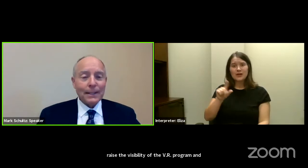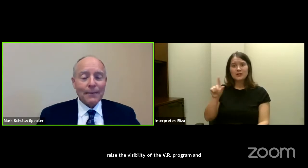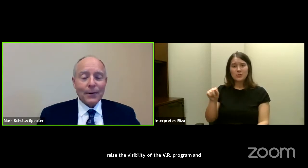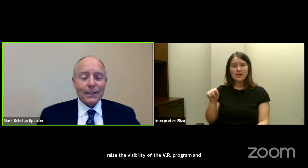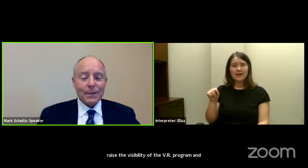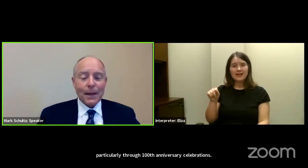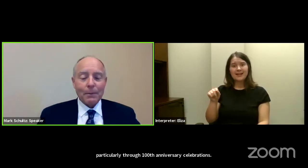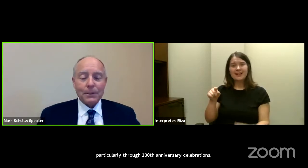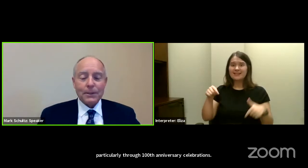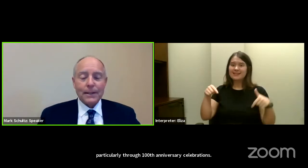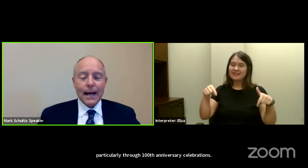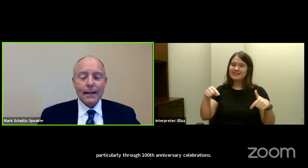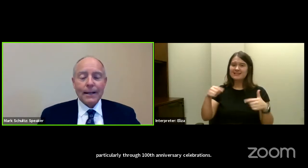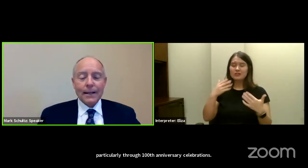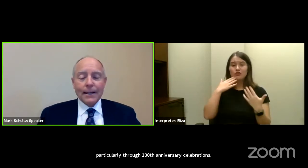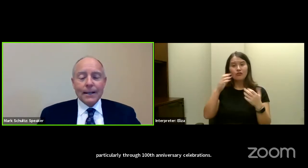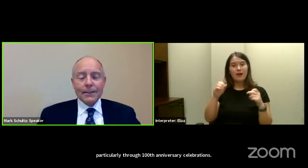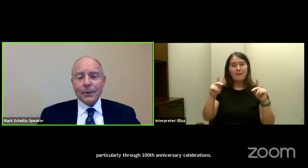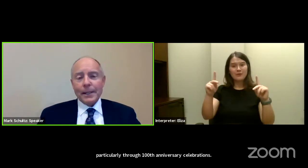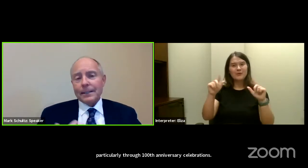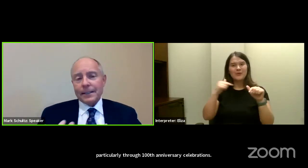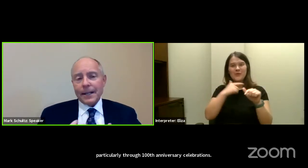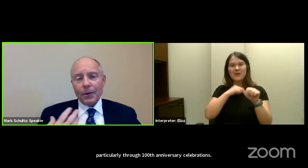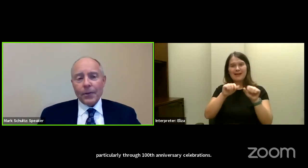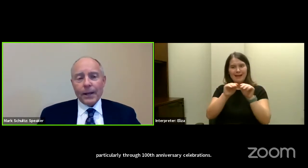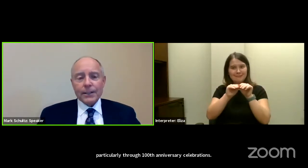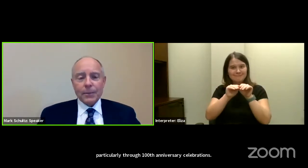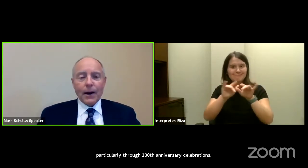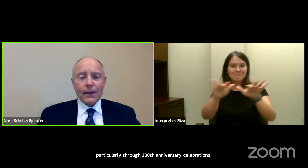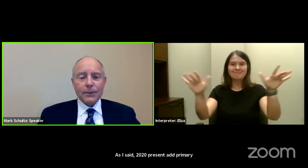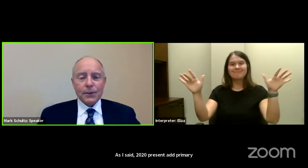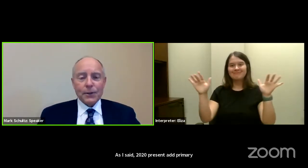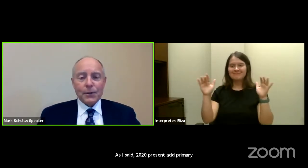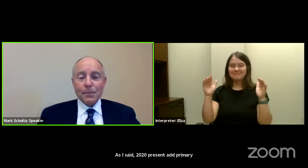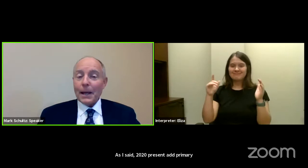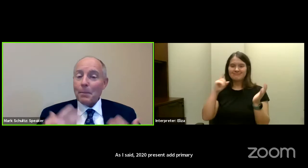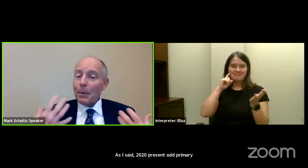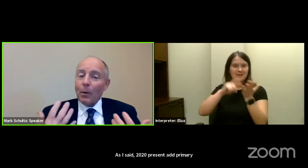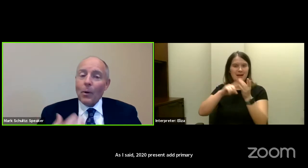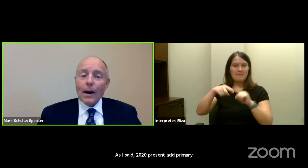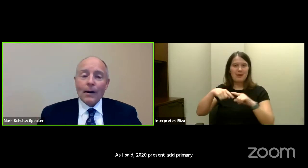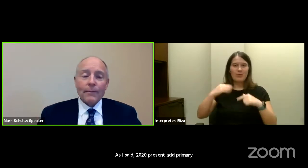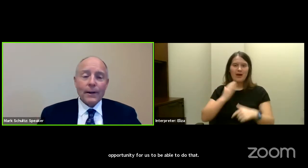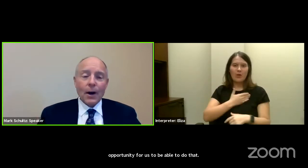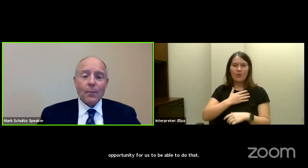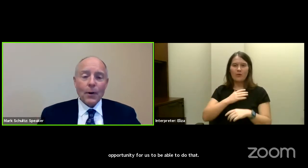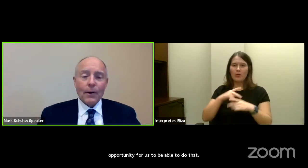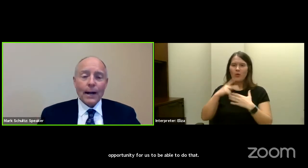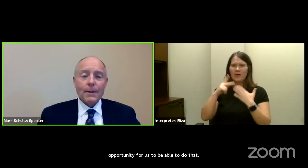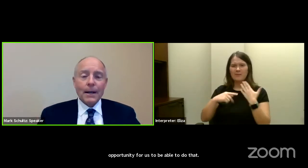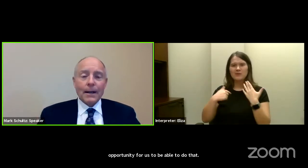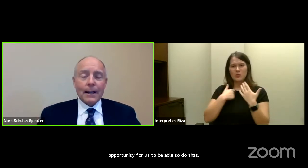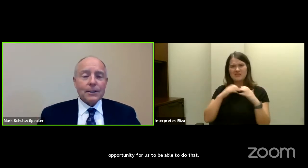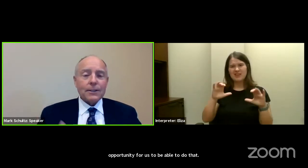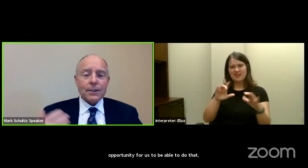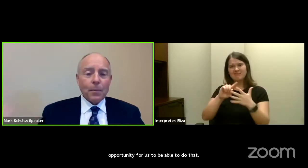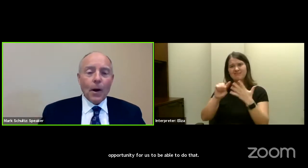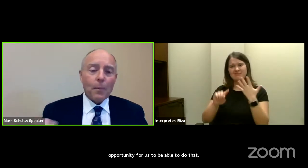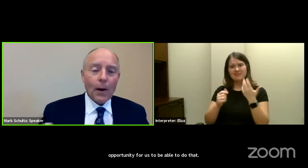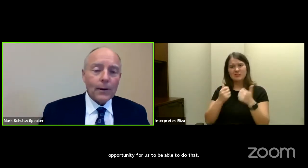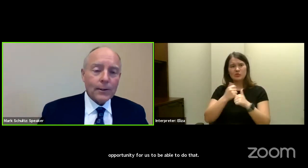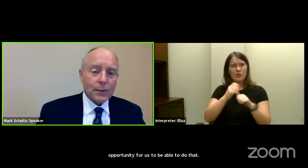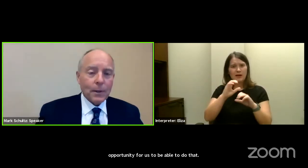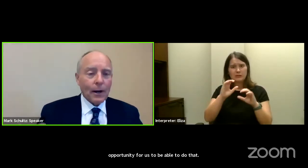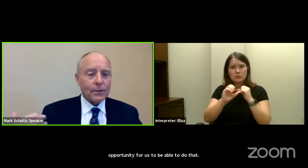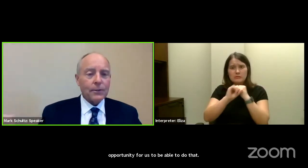opportunity for us to be able to do that. And so we did several things in regards to making people aware of VR program, not just